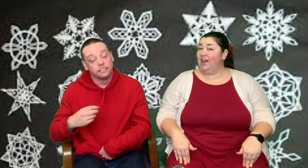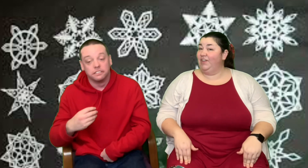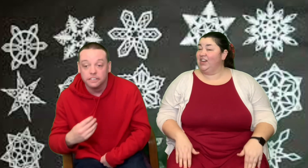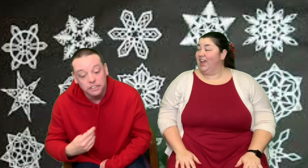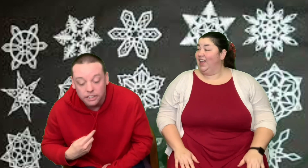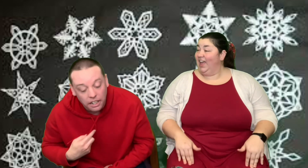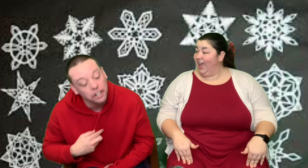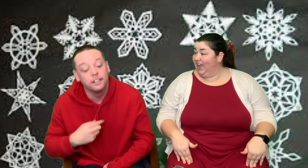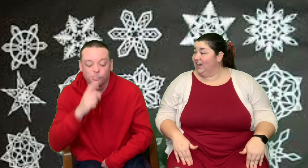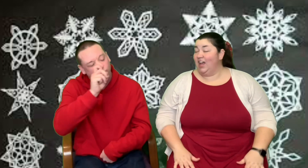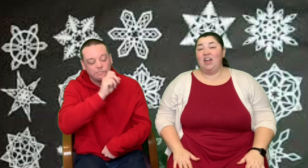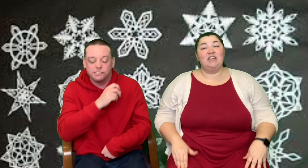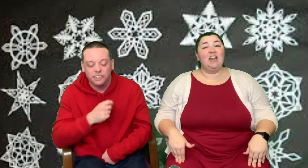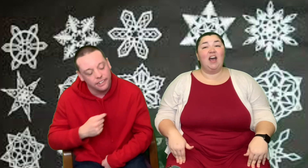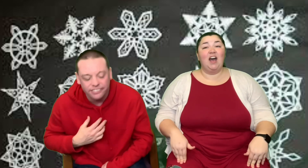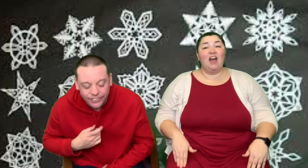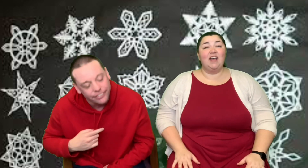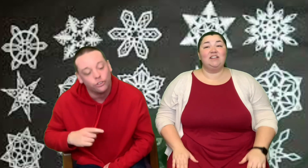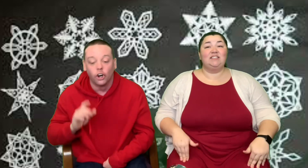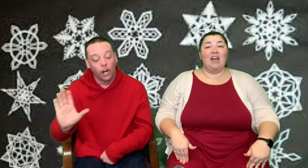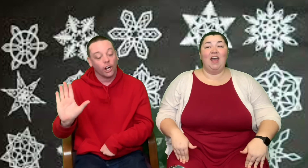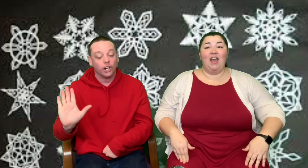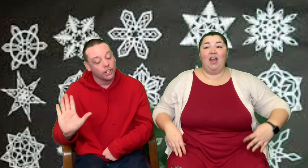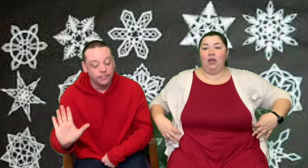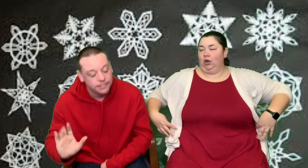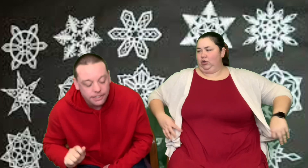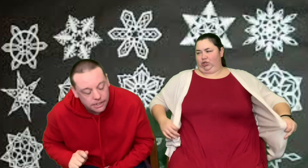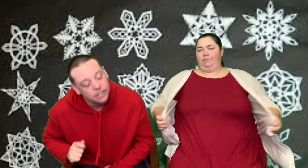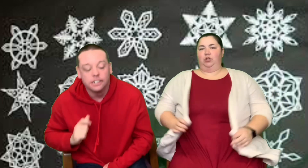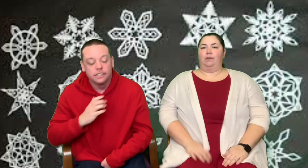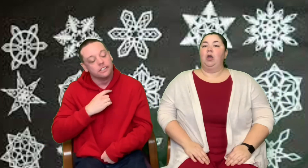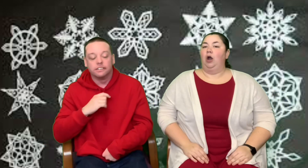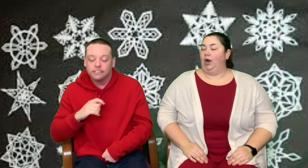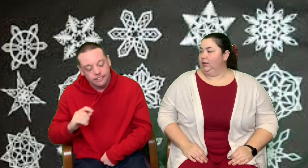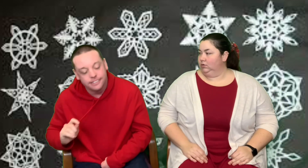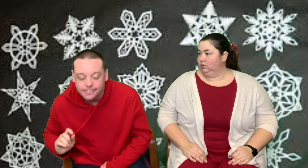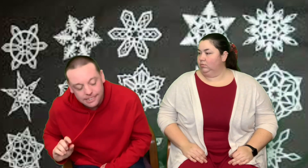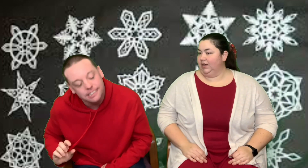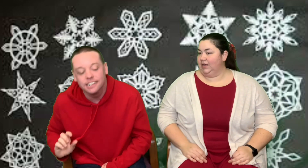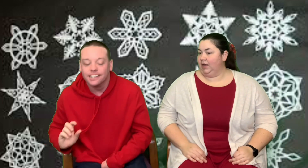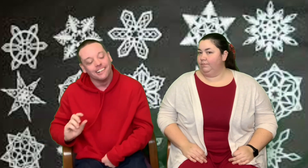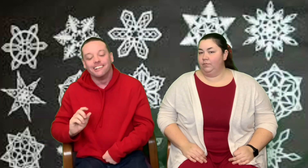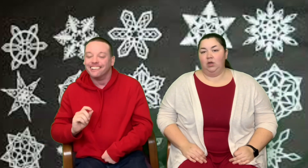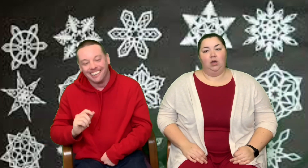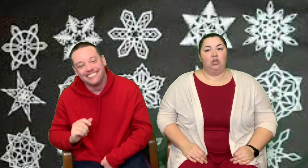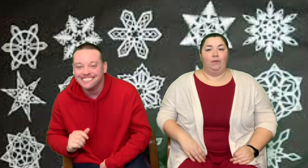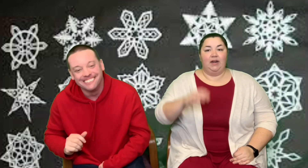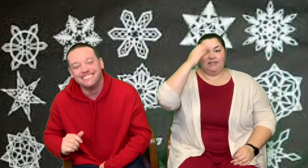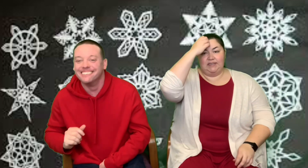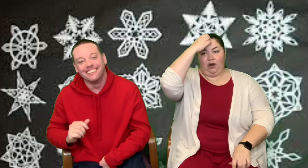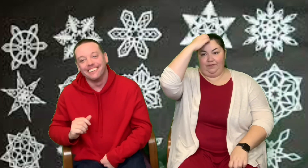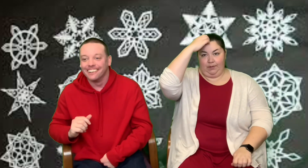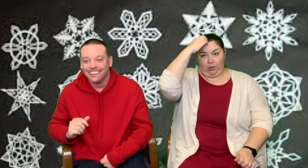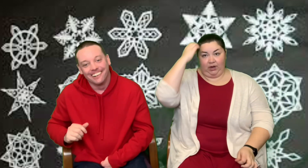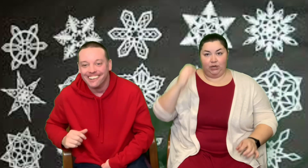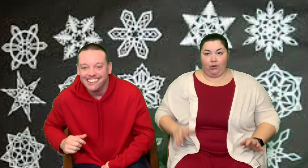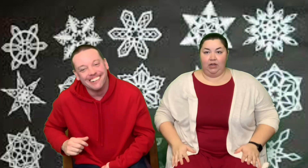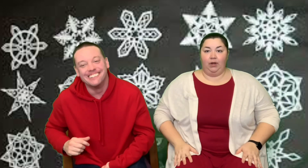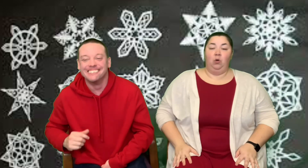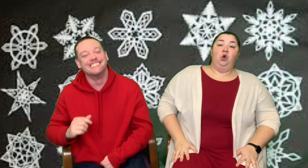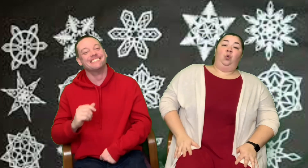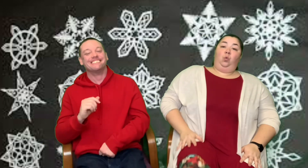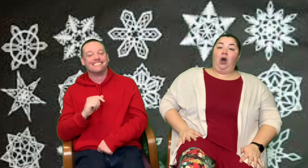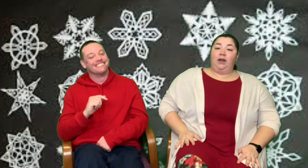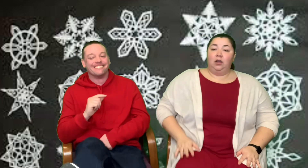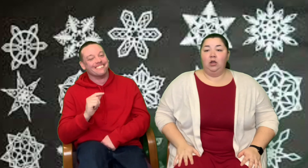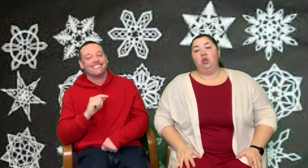seven, eight, nine, ten. Good job, good job. Alright, ready to kick them? You might not see our feet, but we're going to do it.